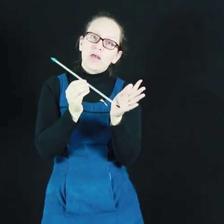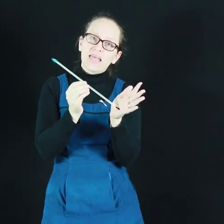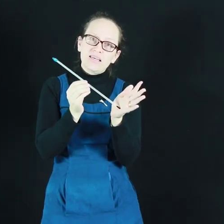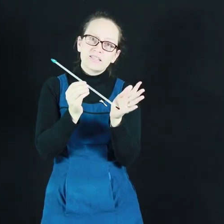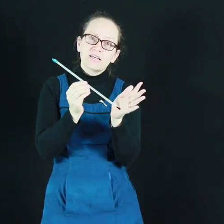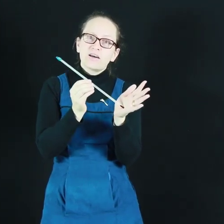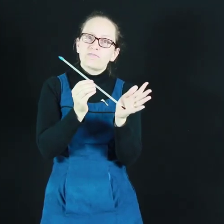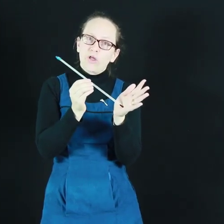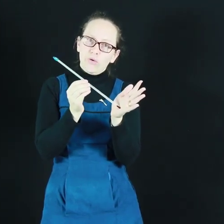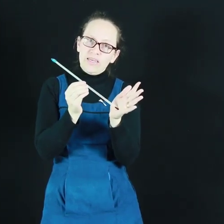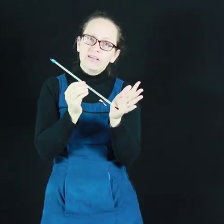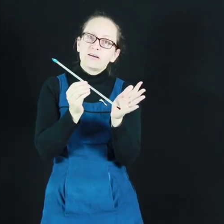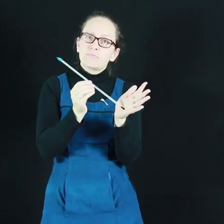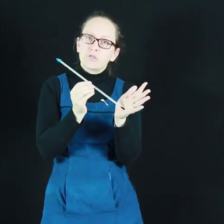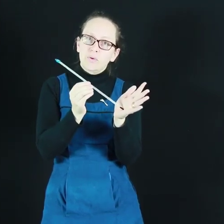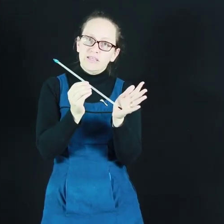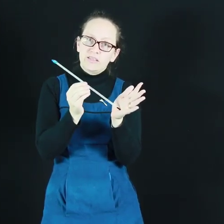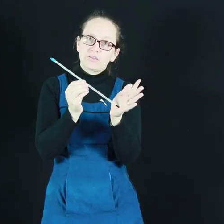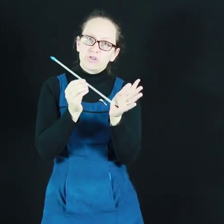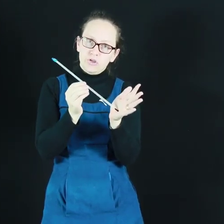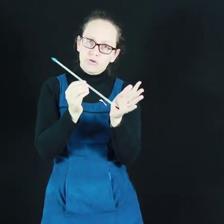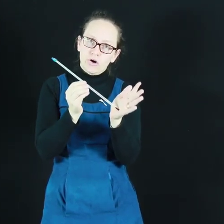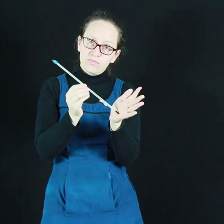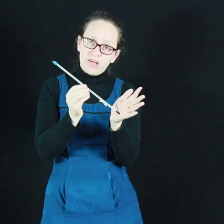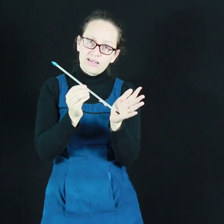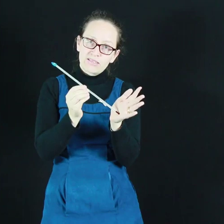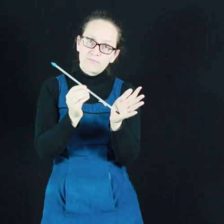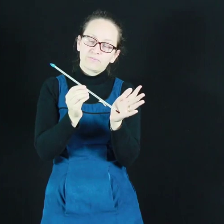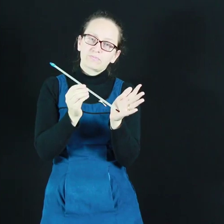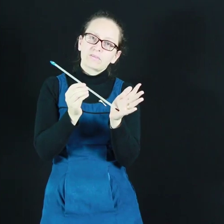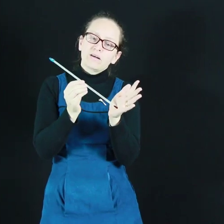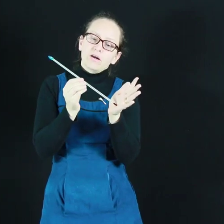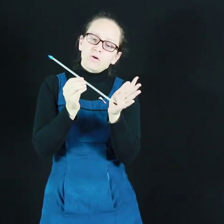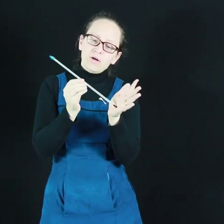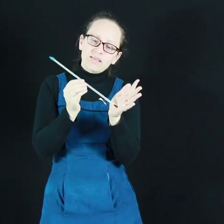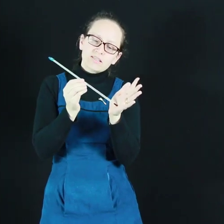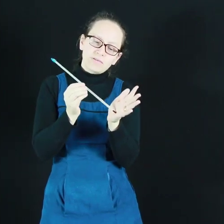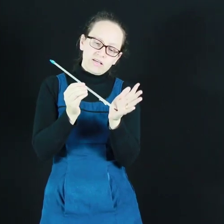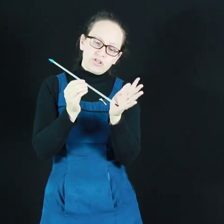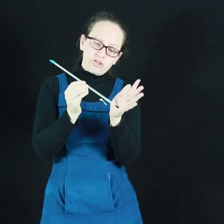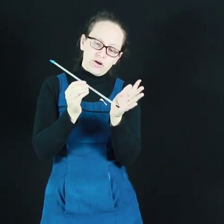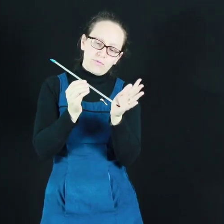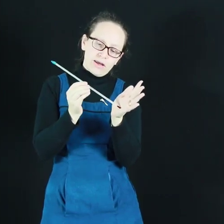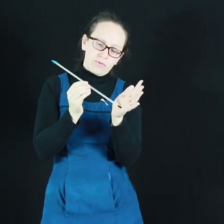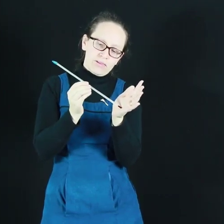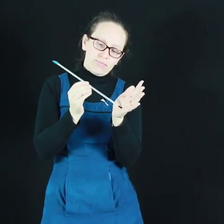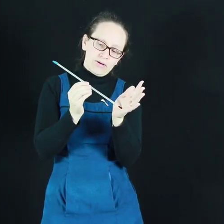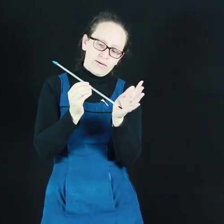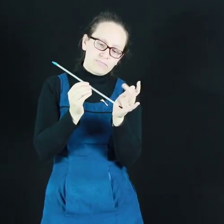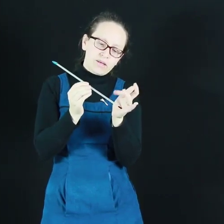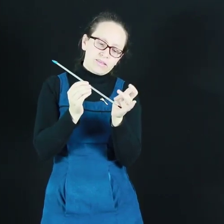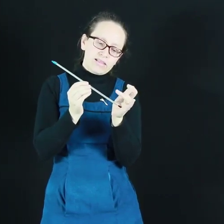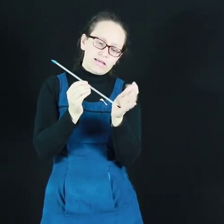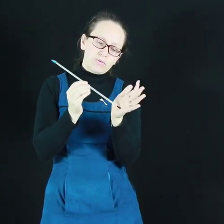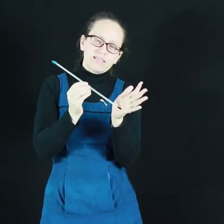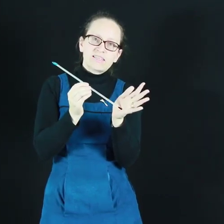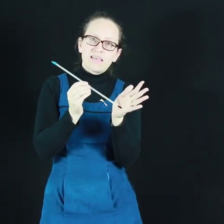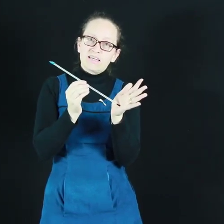heat flowing between the two objects. When it's reached thermal equilibrium, the liquid has then